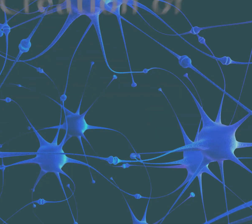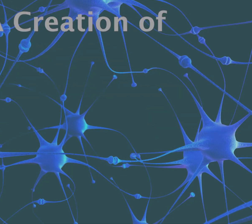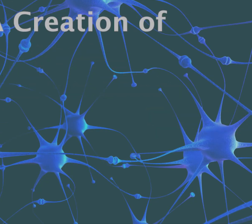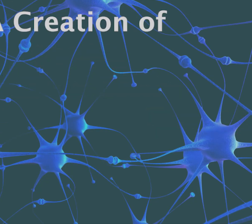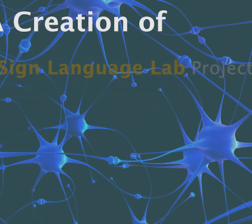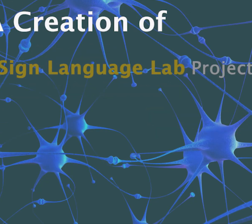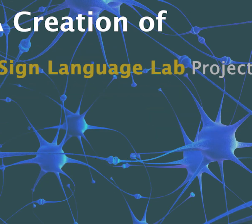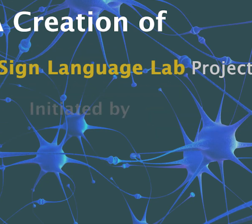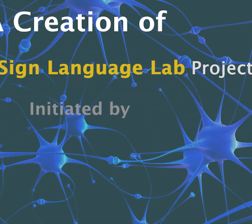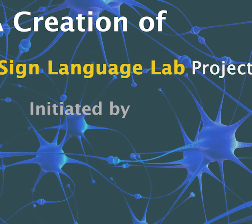5th uncreieben, uncreieben,